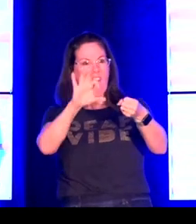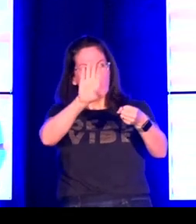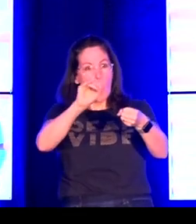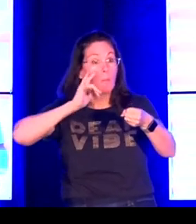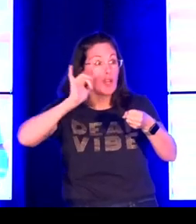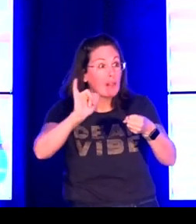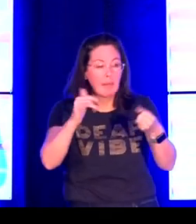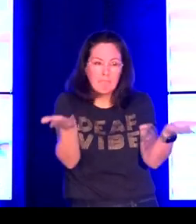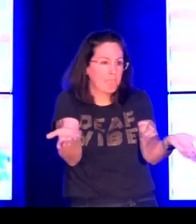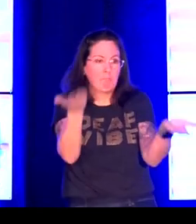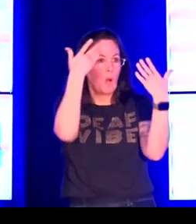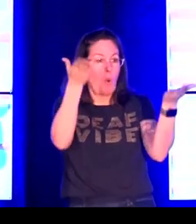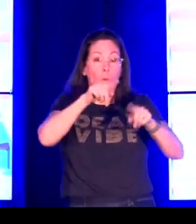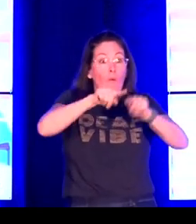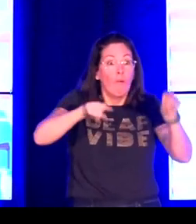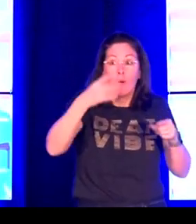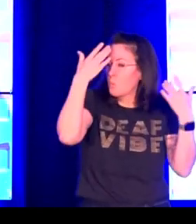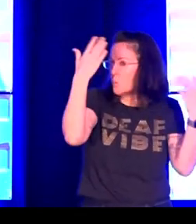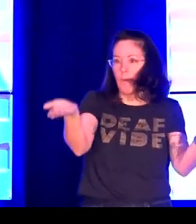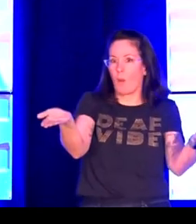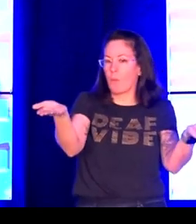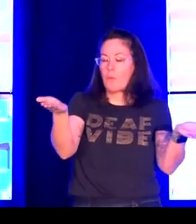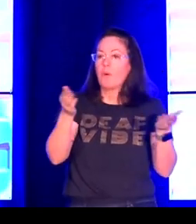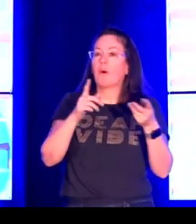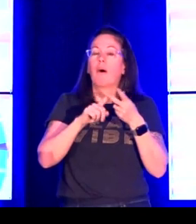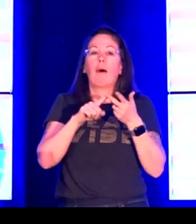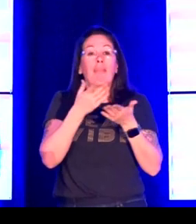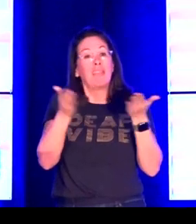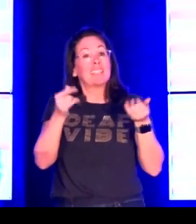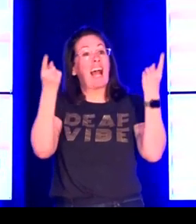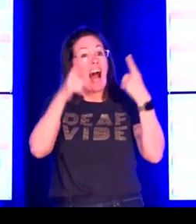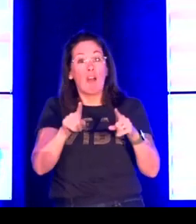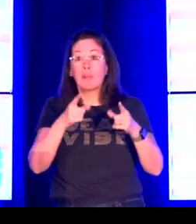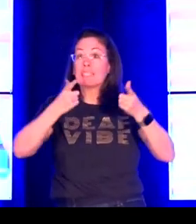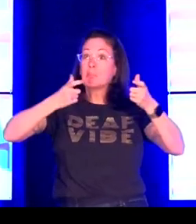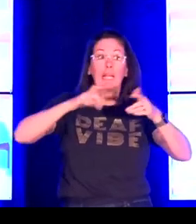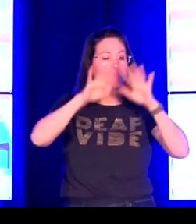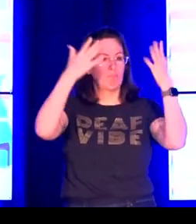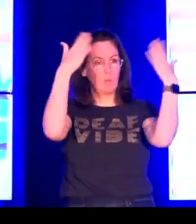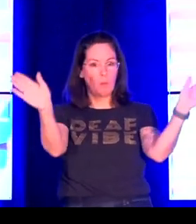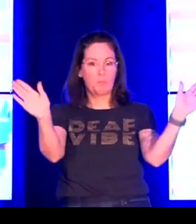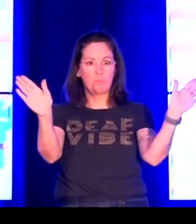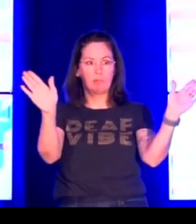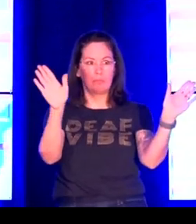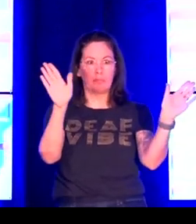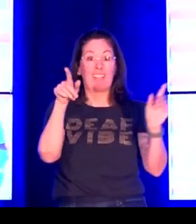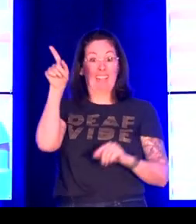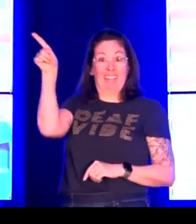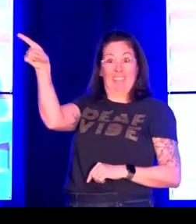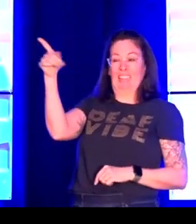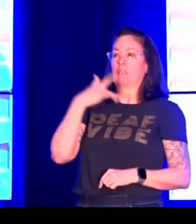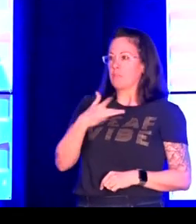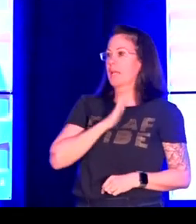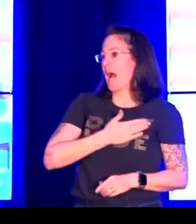the form of each sign is unknown variance or variation are unknown pacing